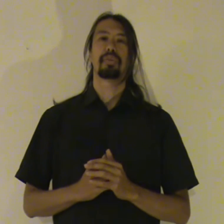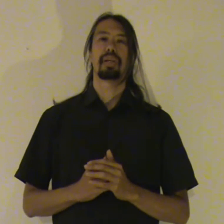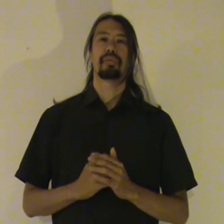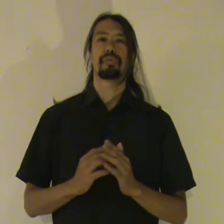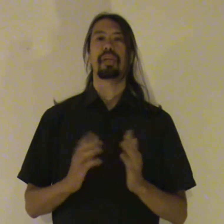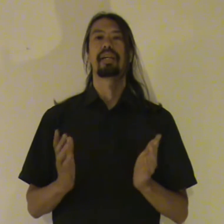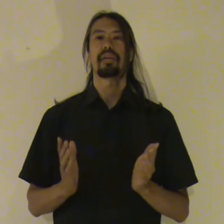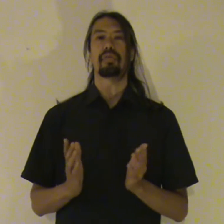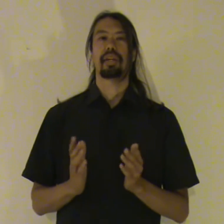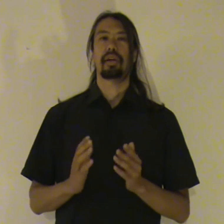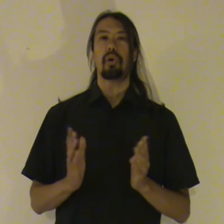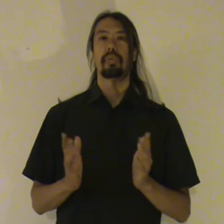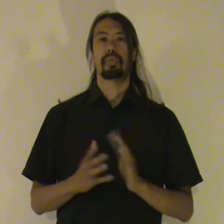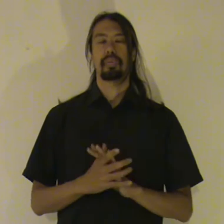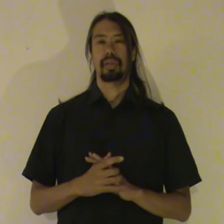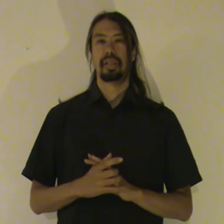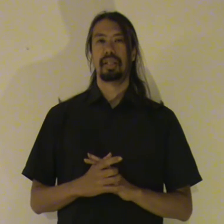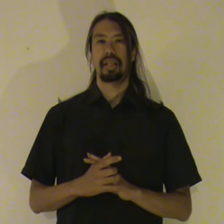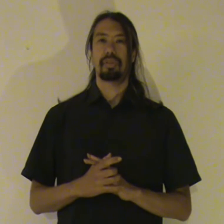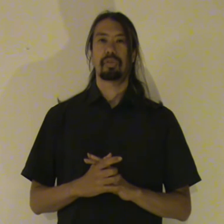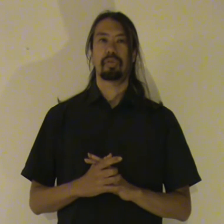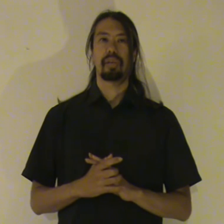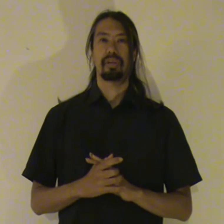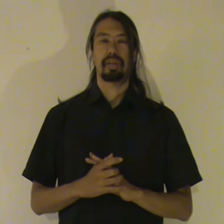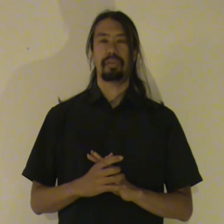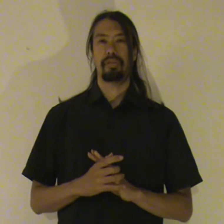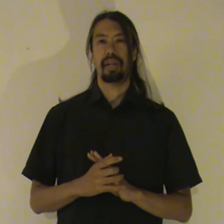be free of any hope. And also free of any fear.